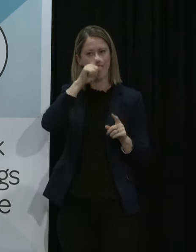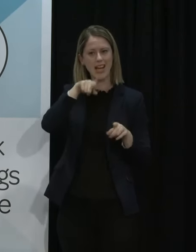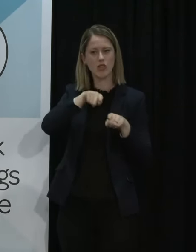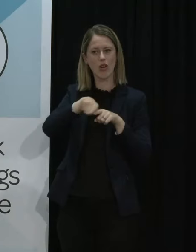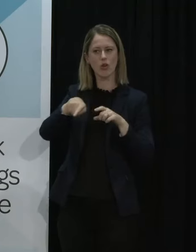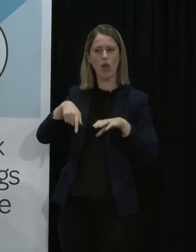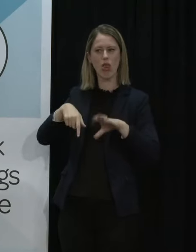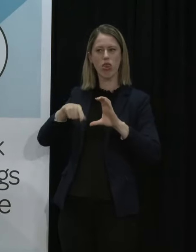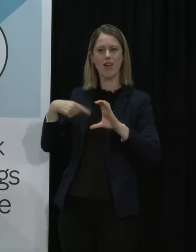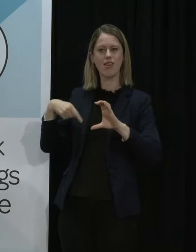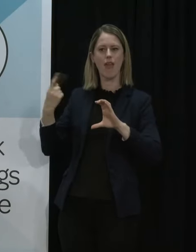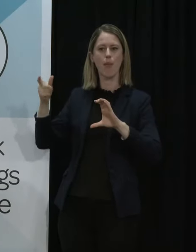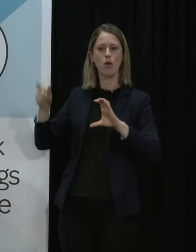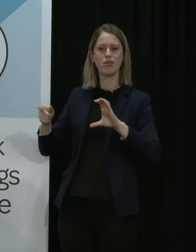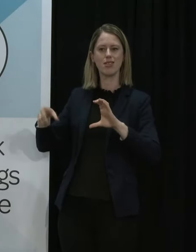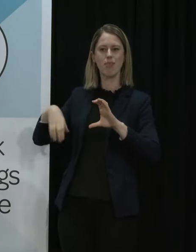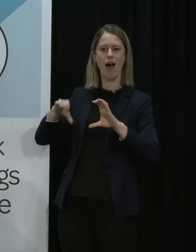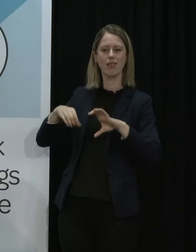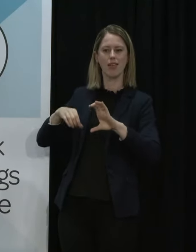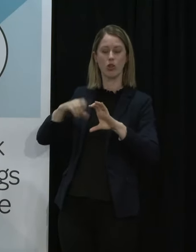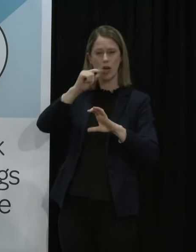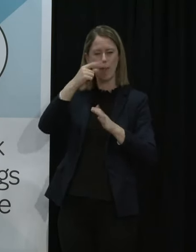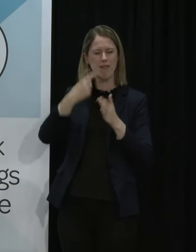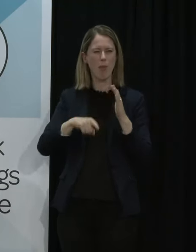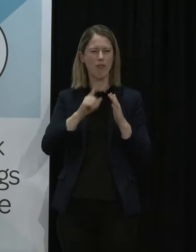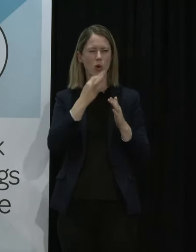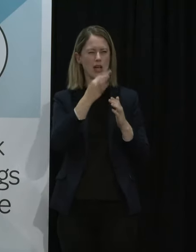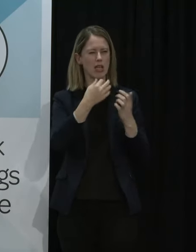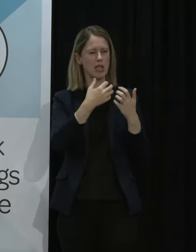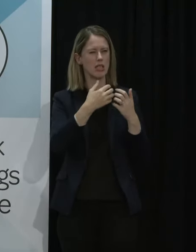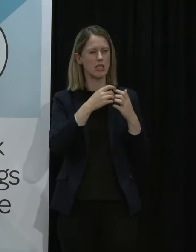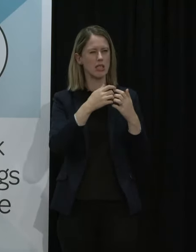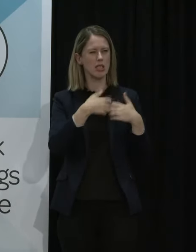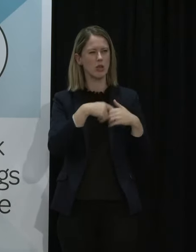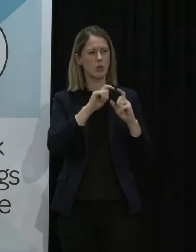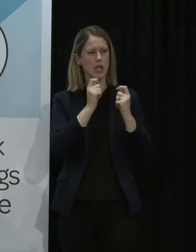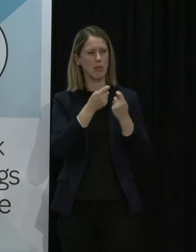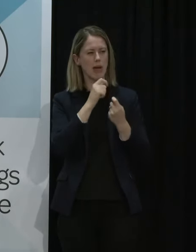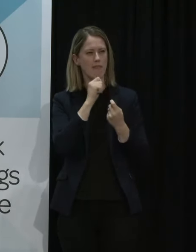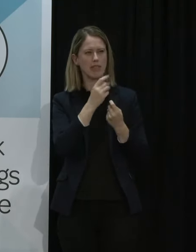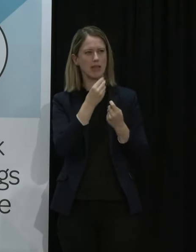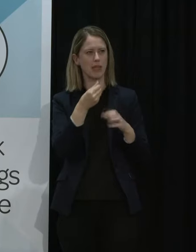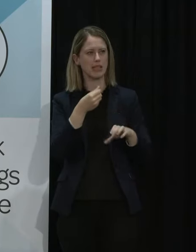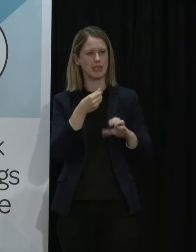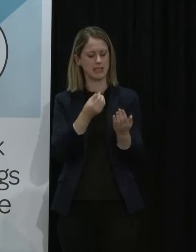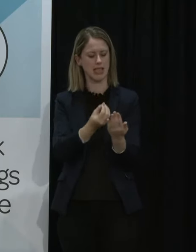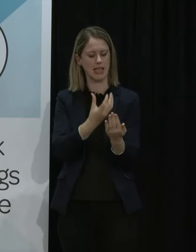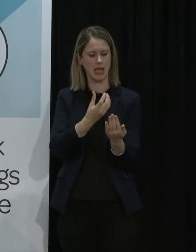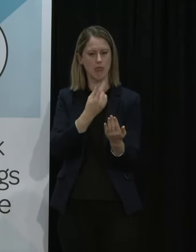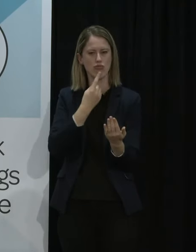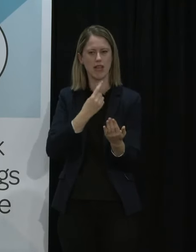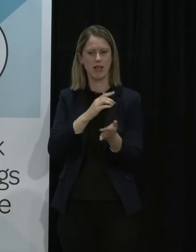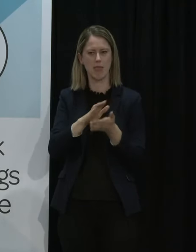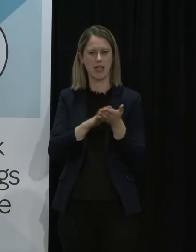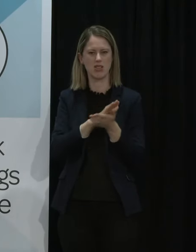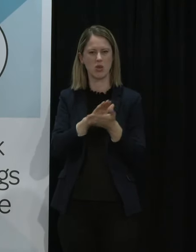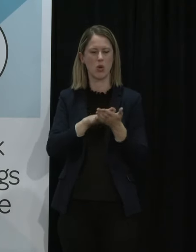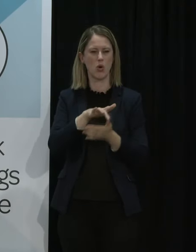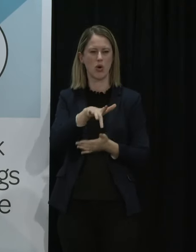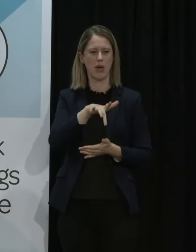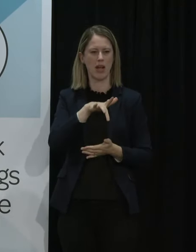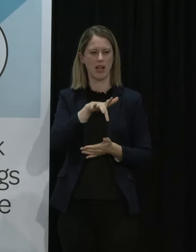pass in that way I would have to ask our technical team whether or not if something scans up as a red whether or not there's any automatic